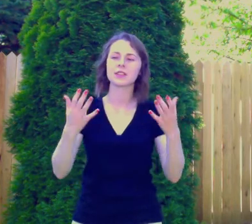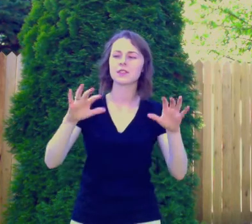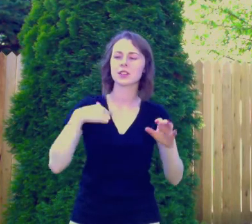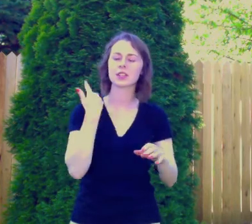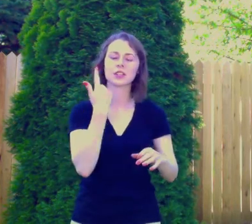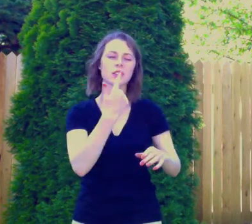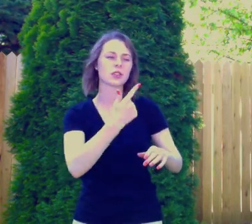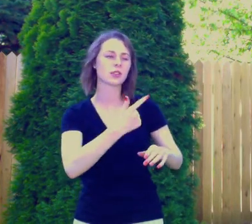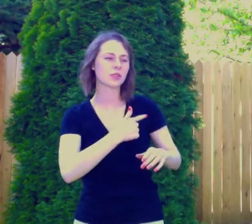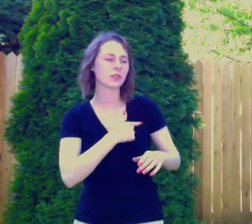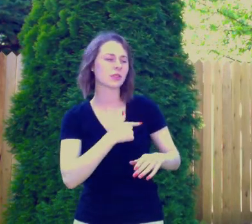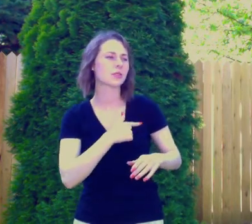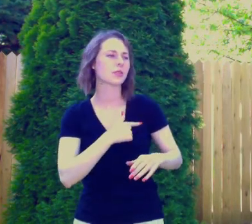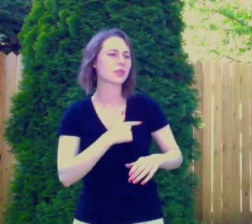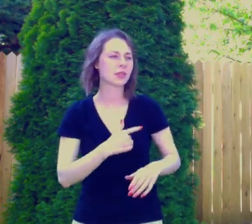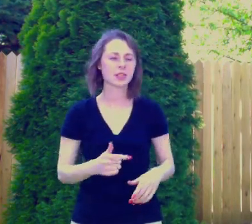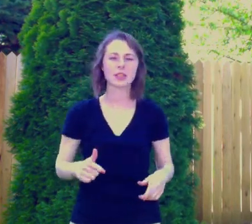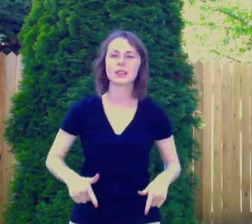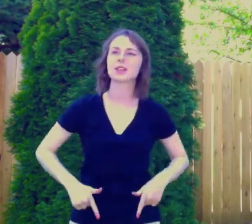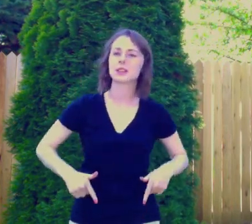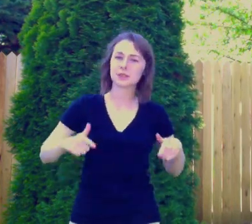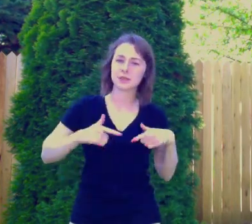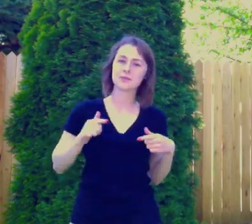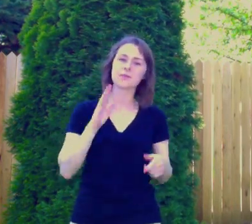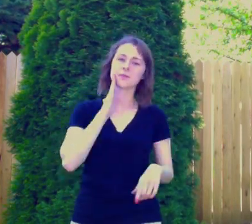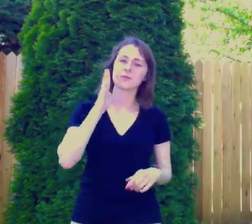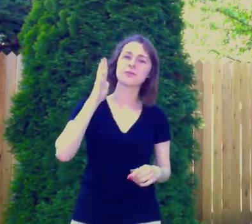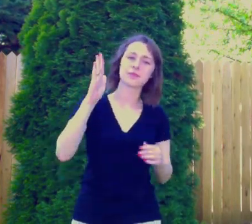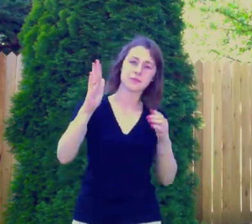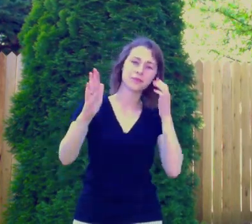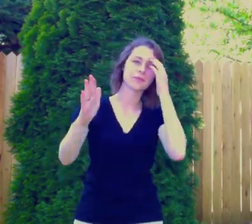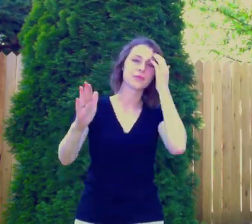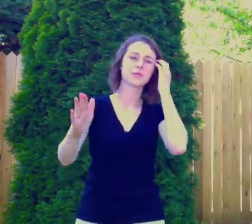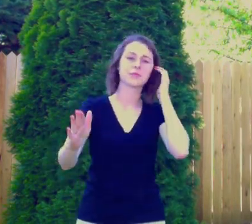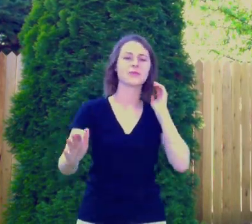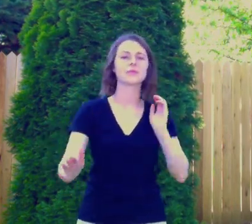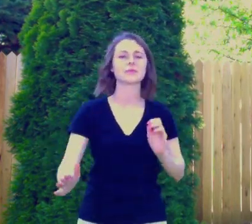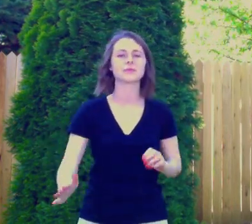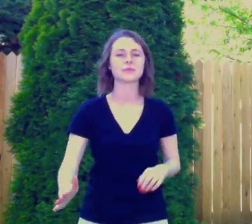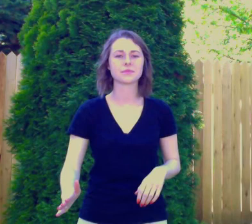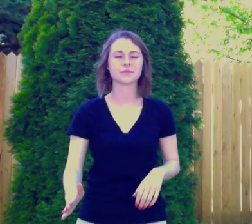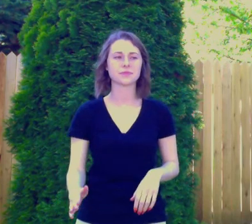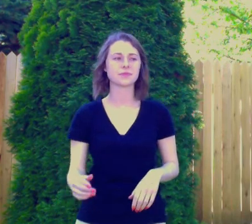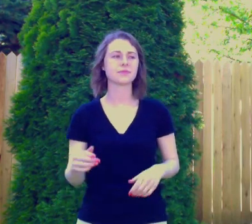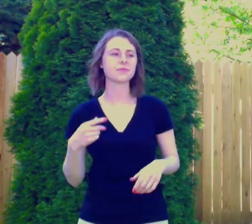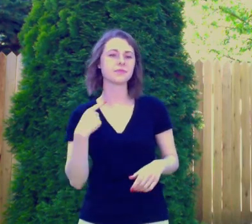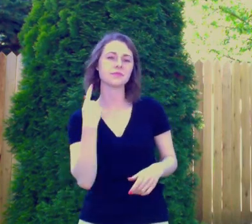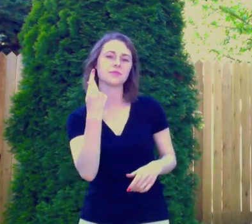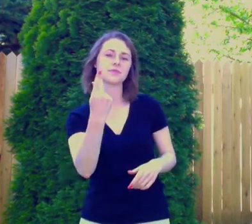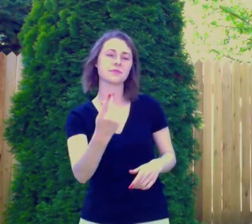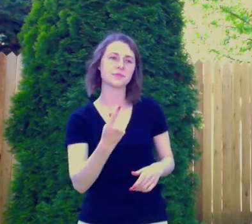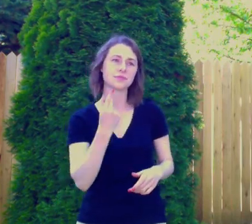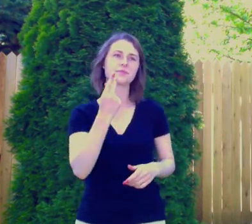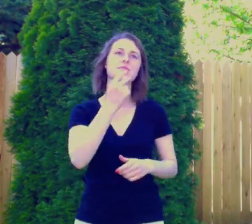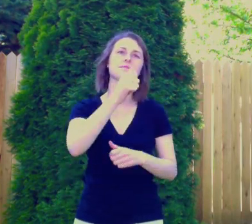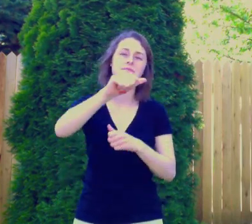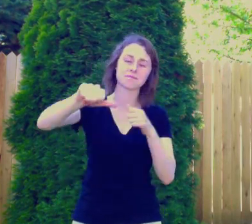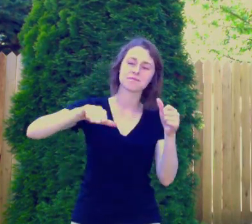can take it all the same I can Reaching